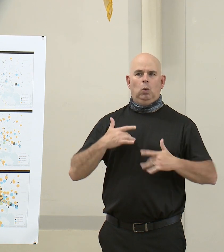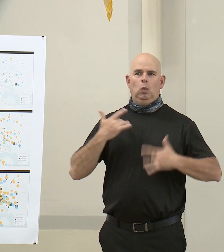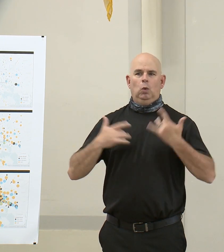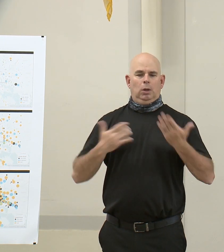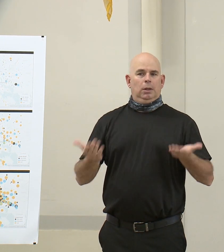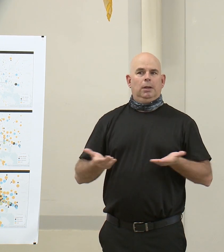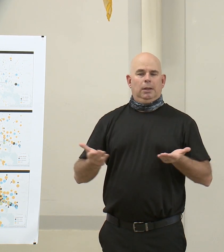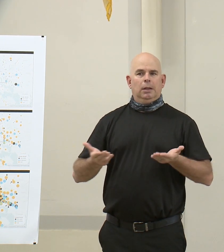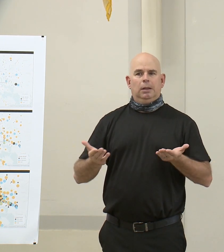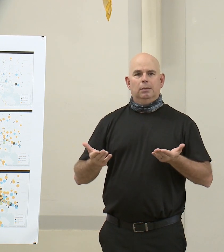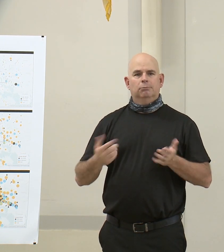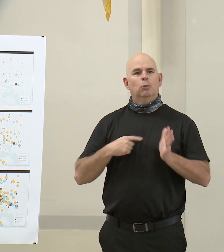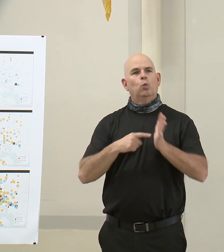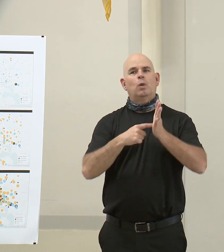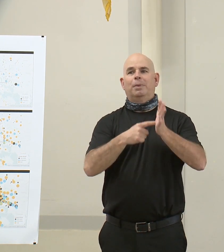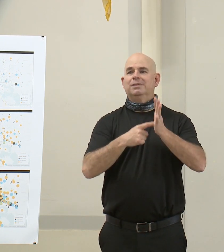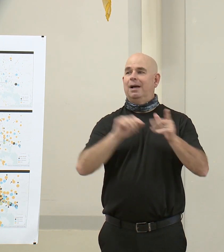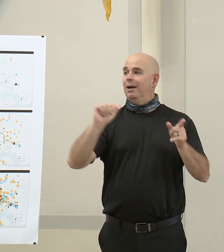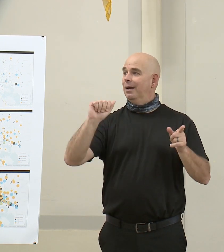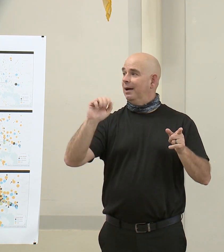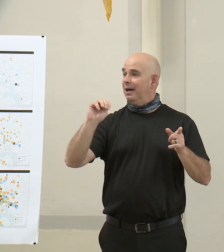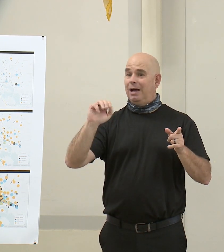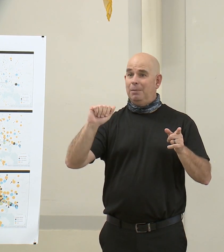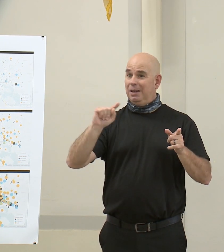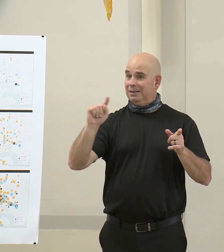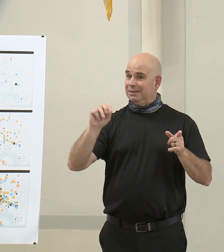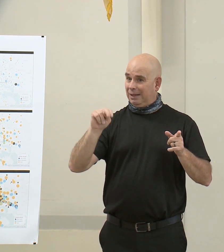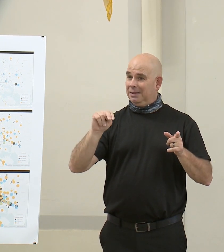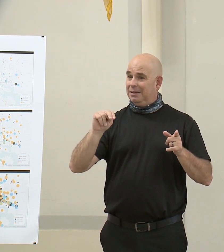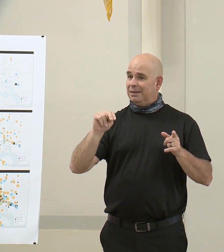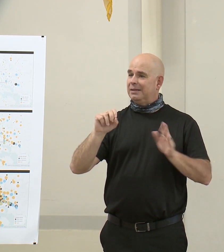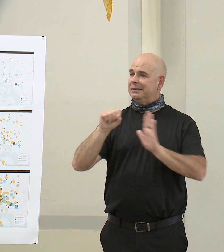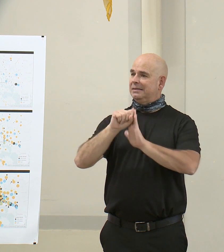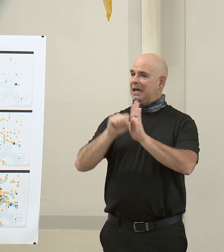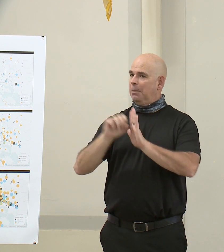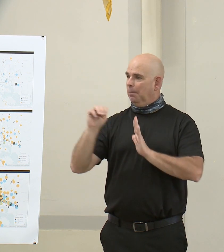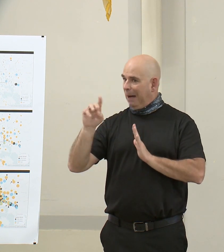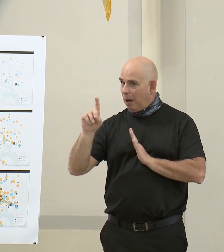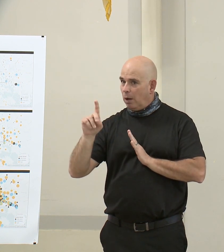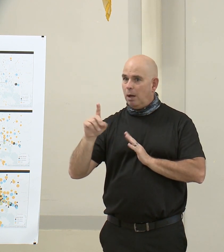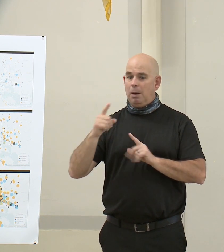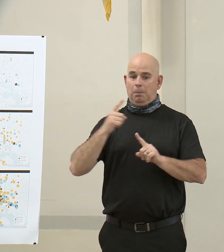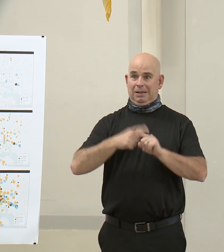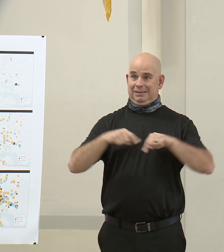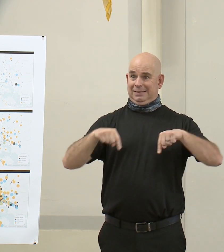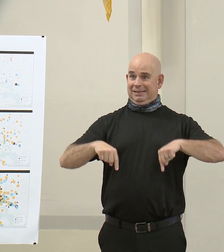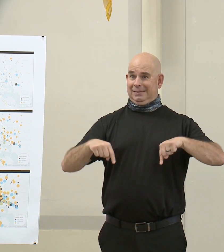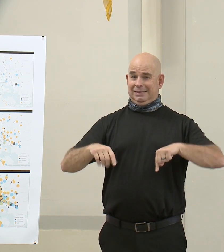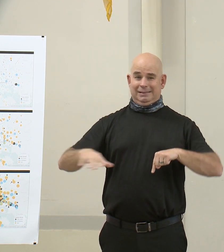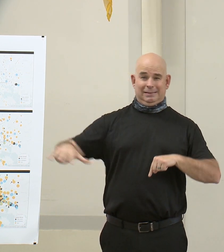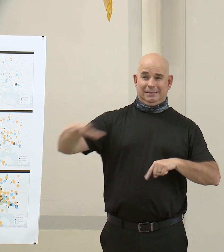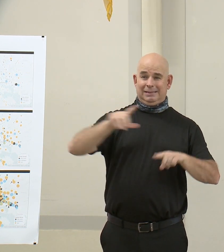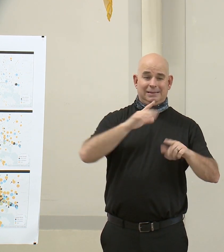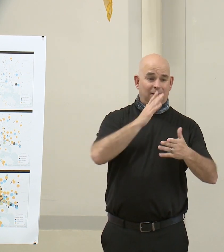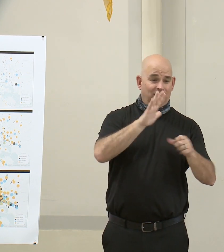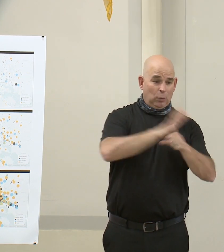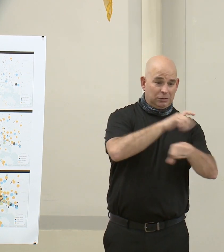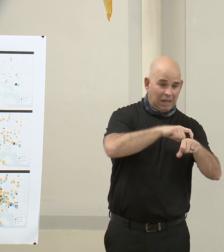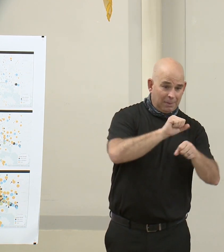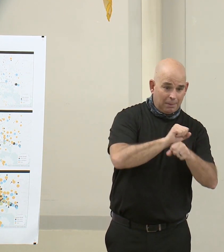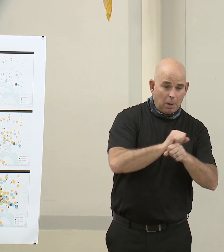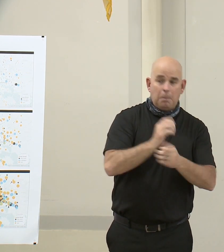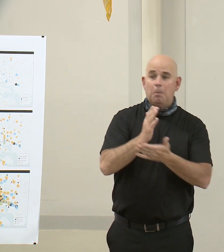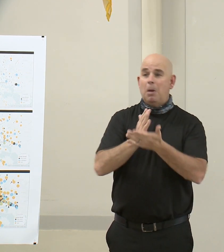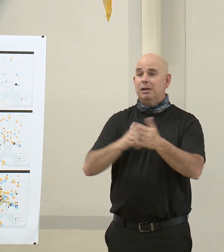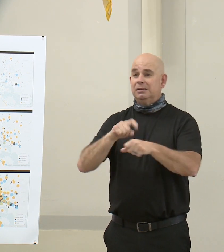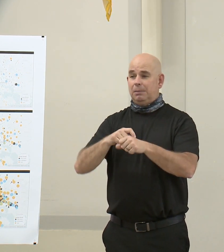who work across Maryland, including the 7,000 full and part-time employees that we've hired in the past two